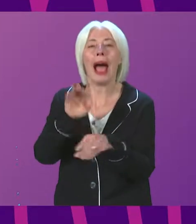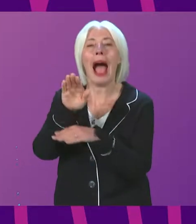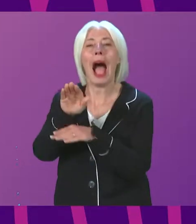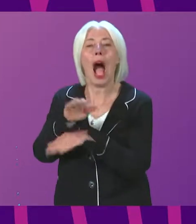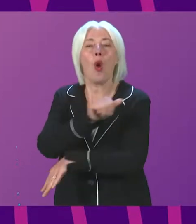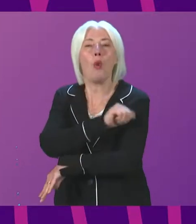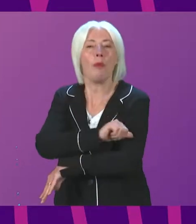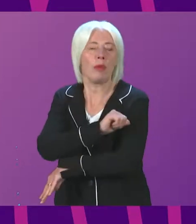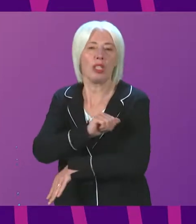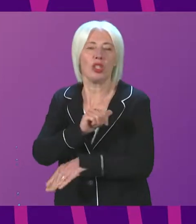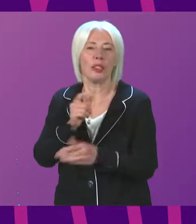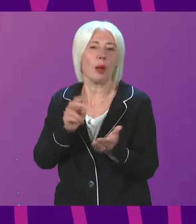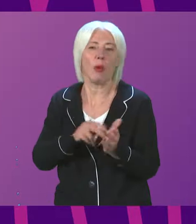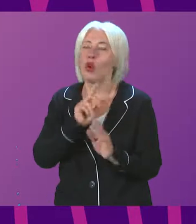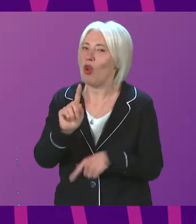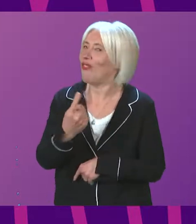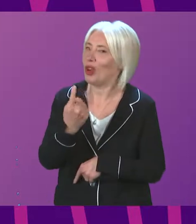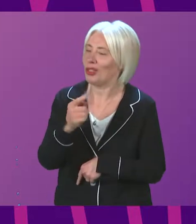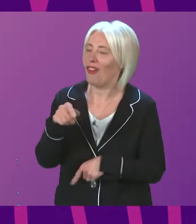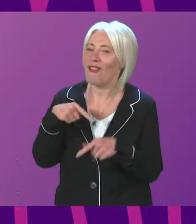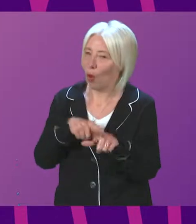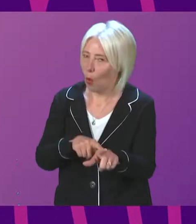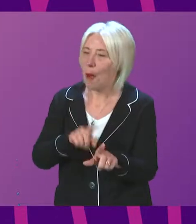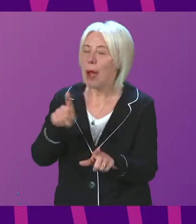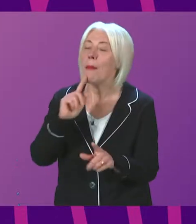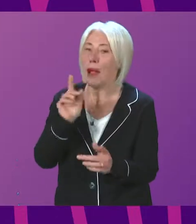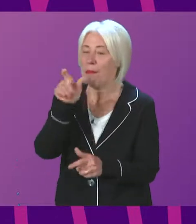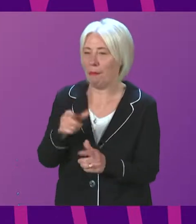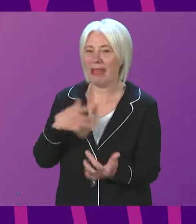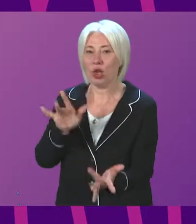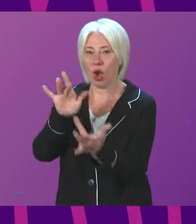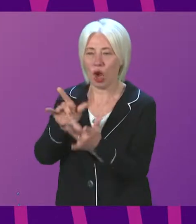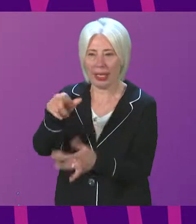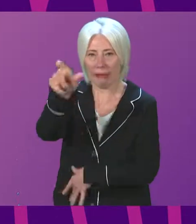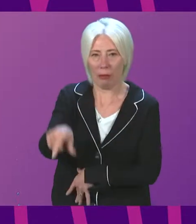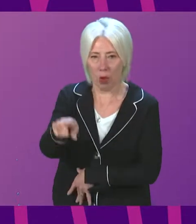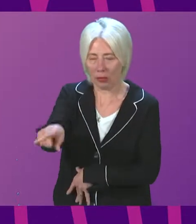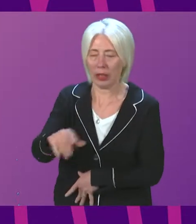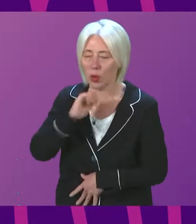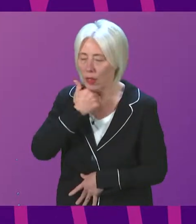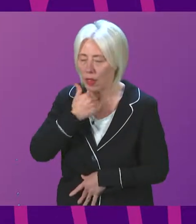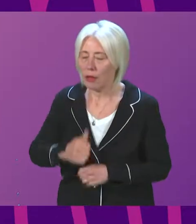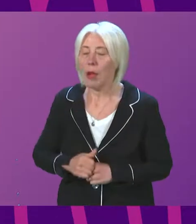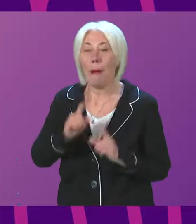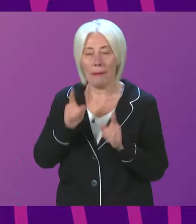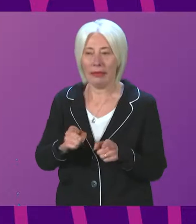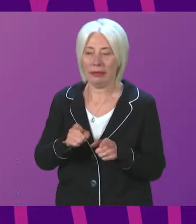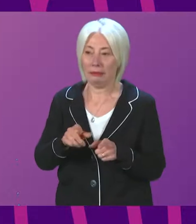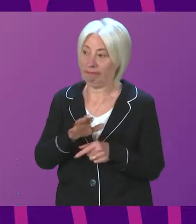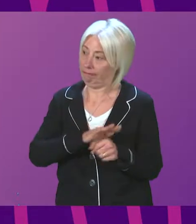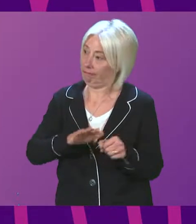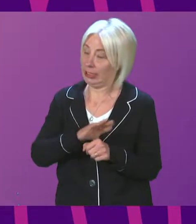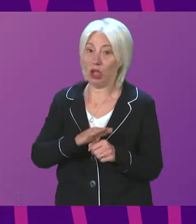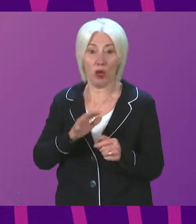first outpatient appointment, is being undertaken and contact with the patient will be made. It is the case that waiting